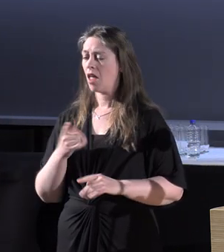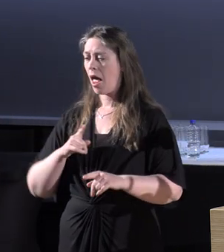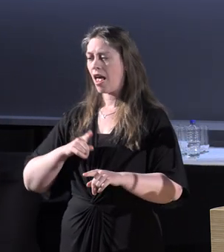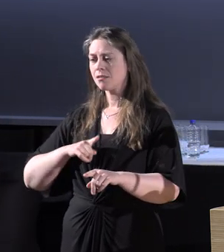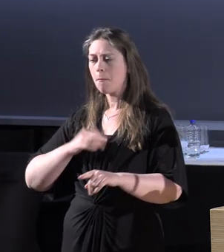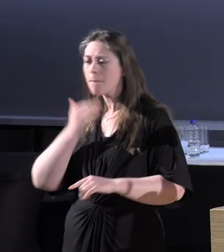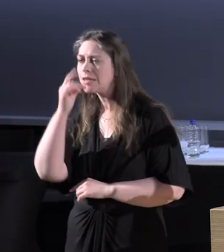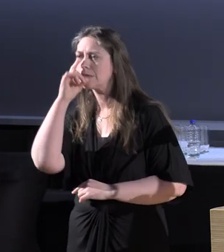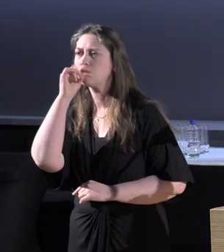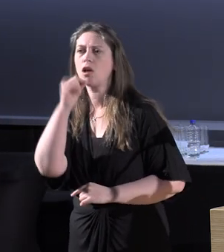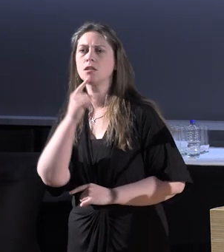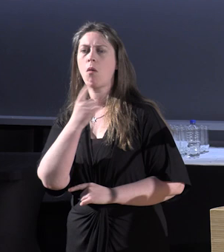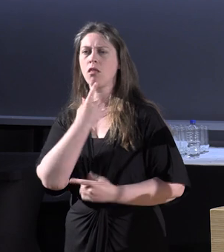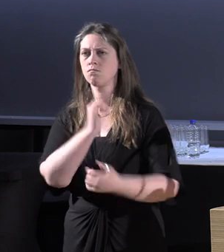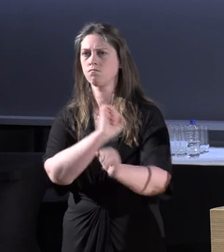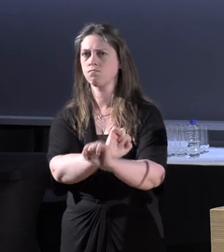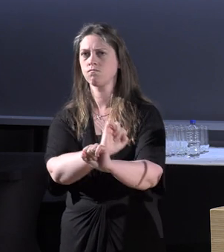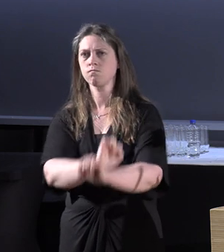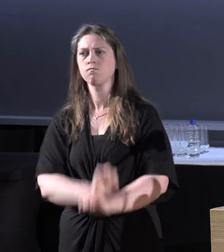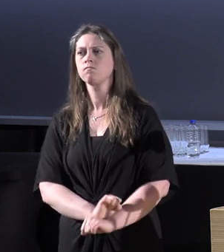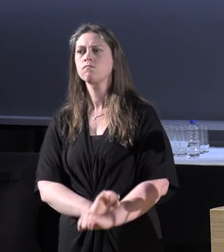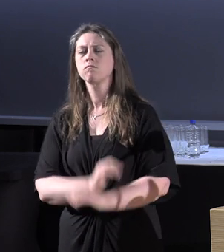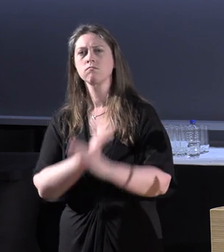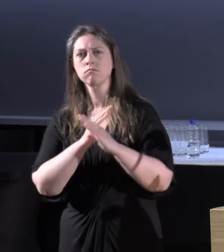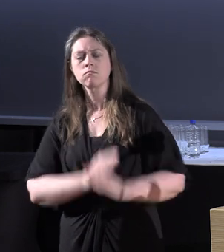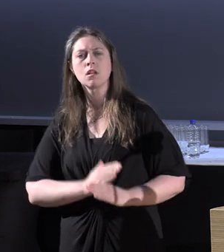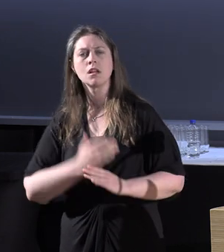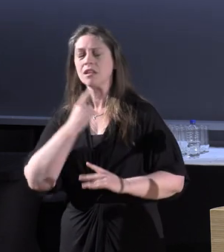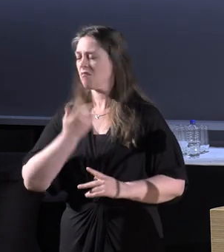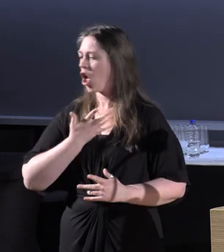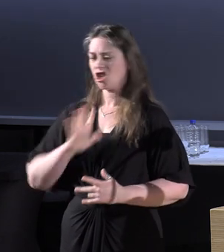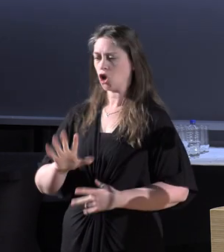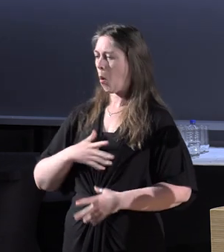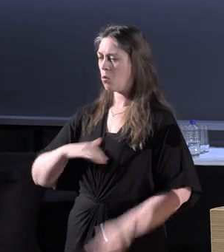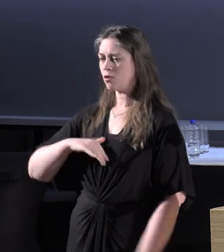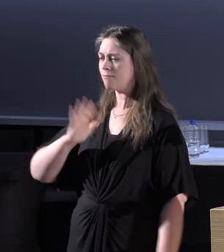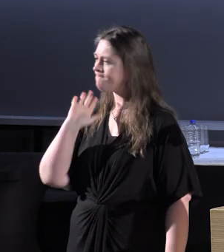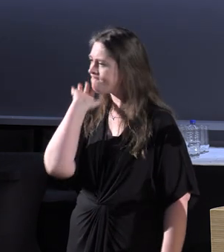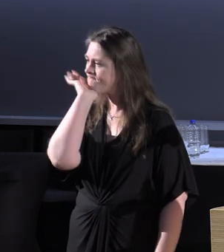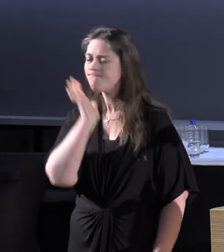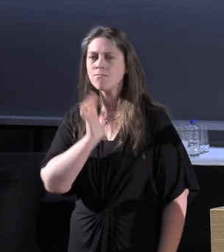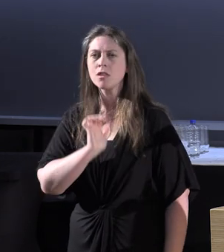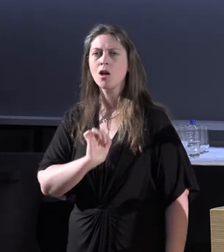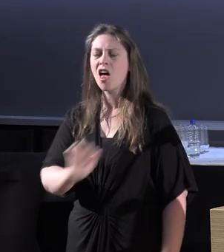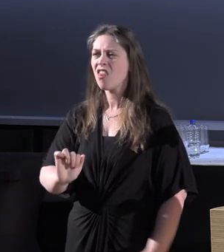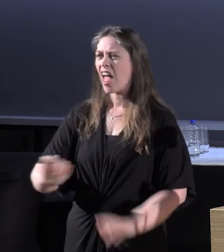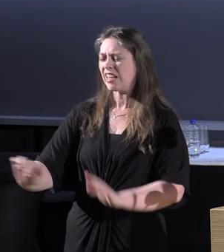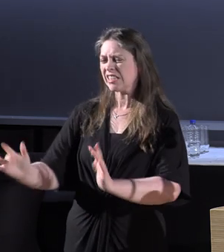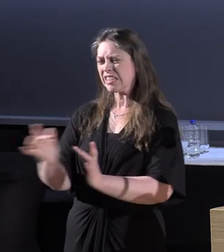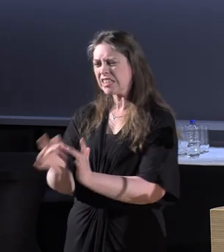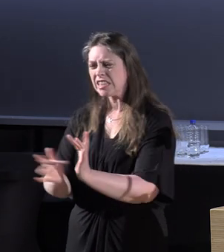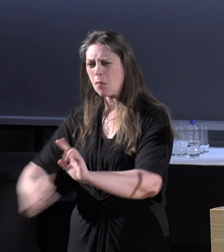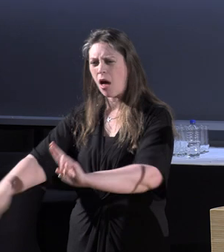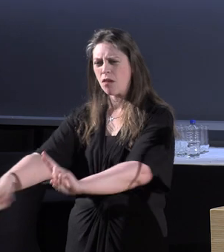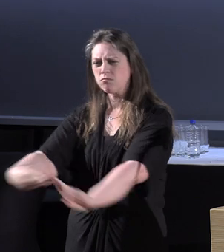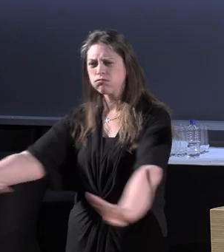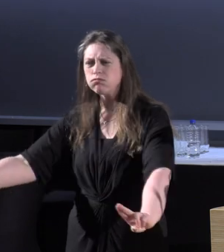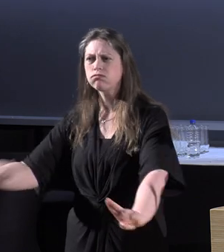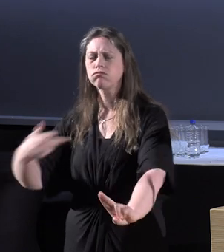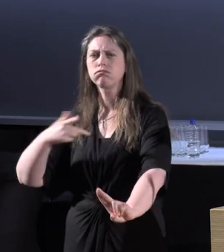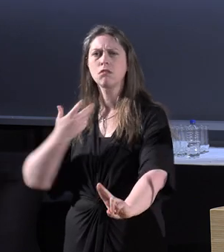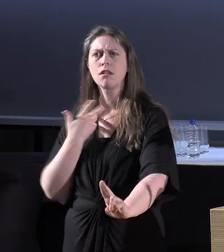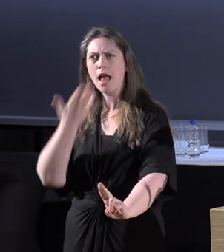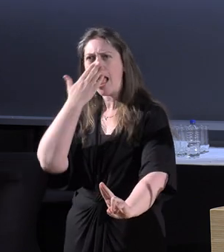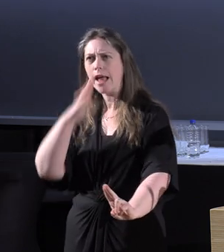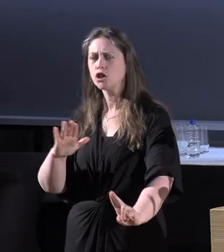as he could in terms of not wanting to deal with this sort of stigmatizing attitude they had about